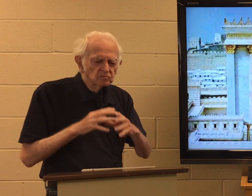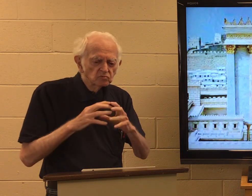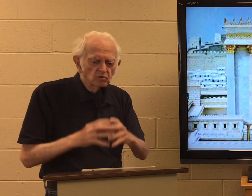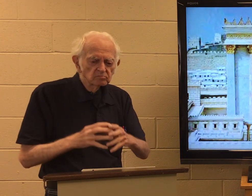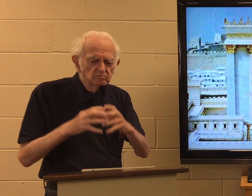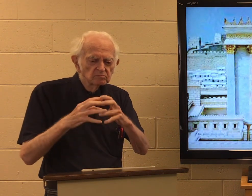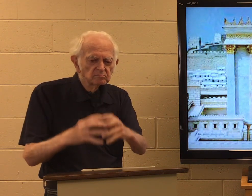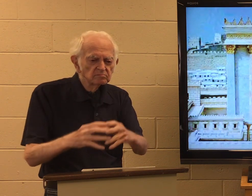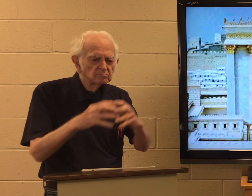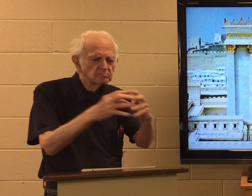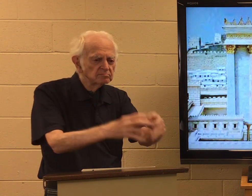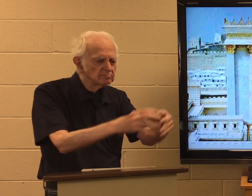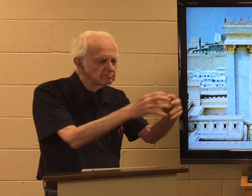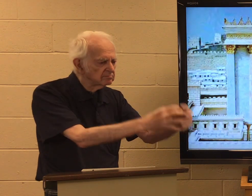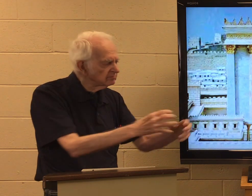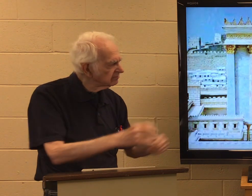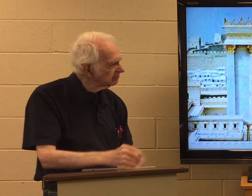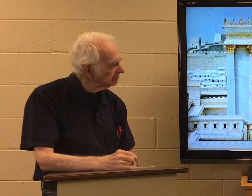quiet. They could meet in groups.